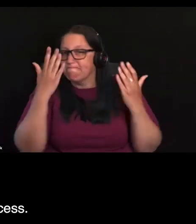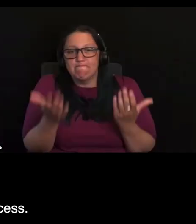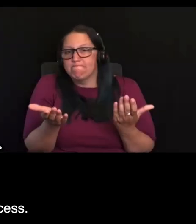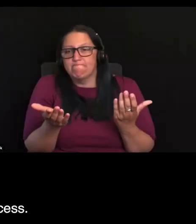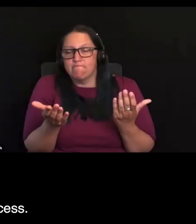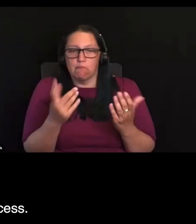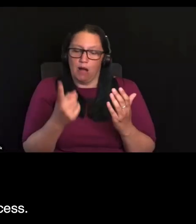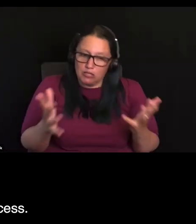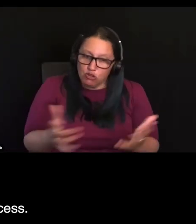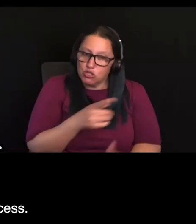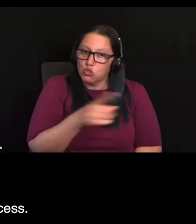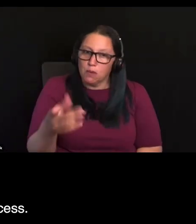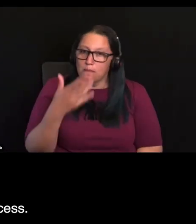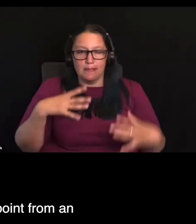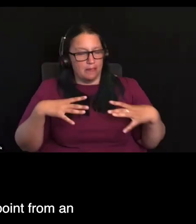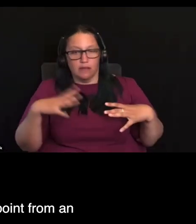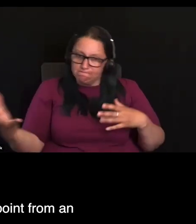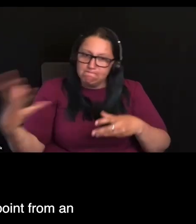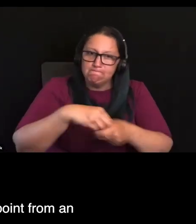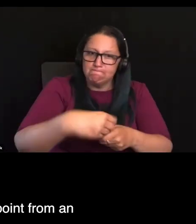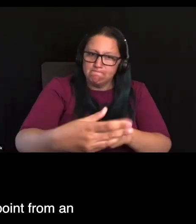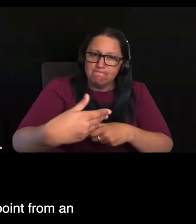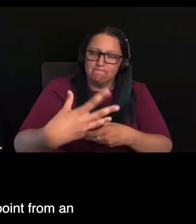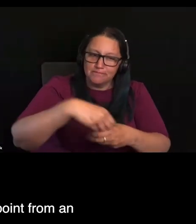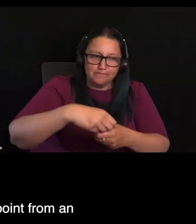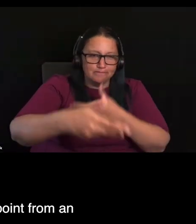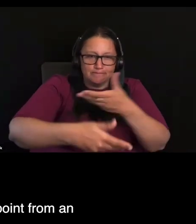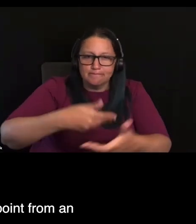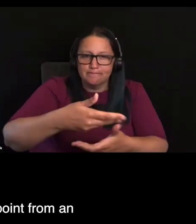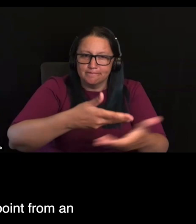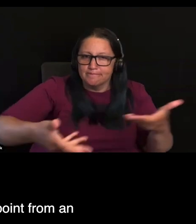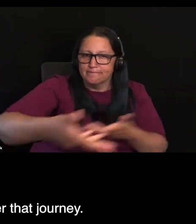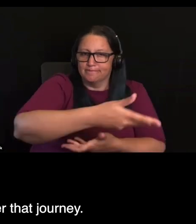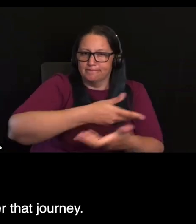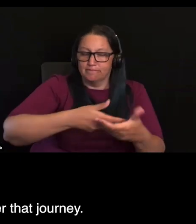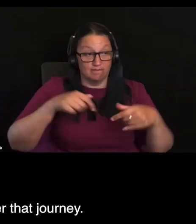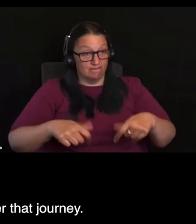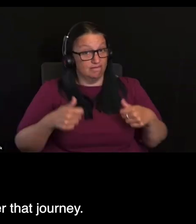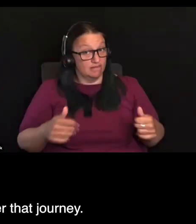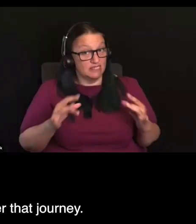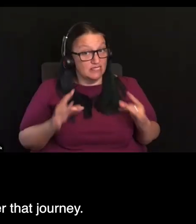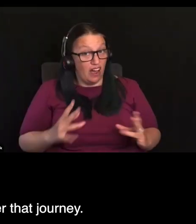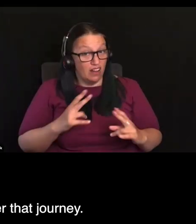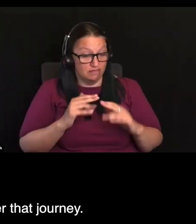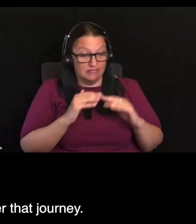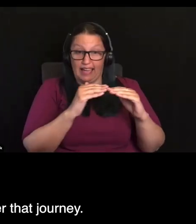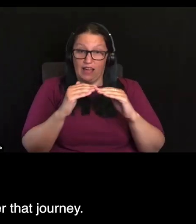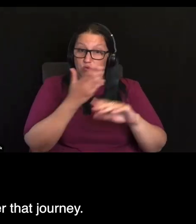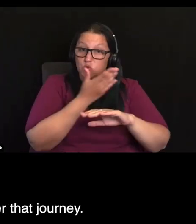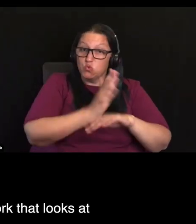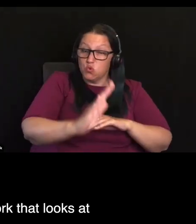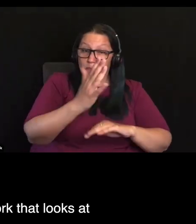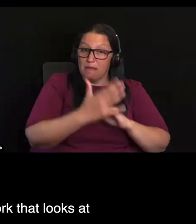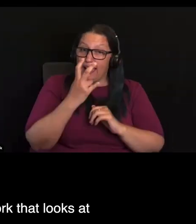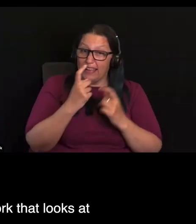people to participate in that process. These would be the starting point from an aged care perspective to further that